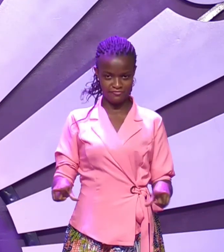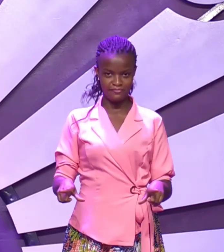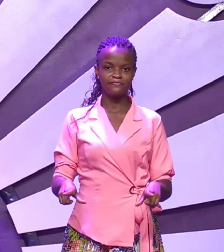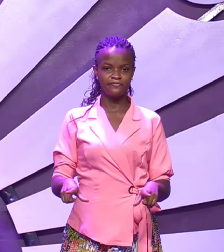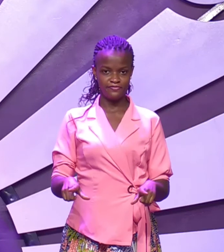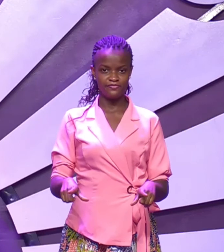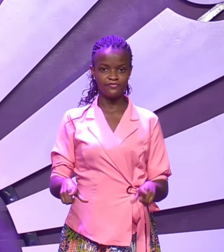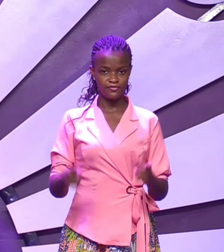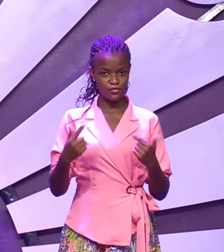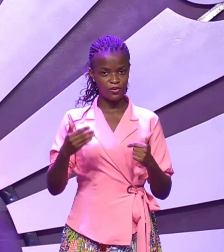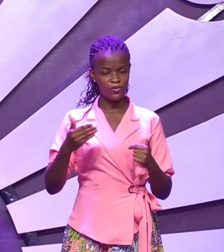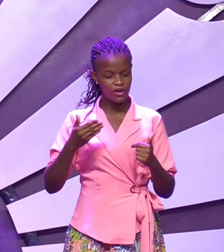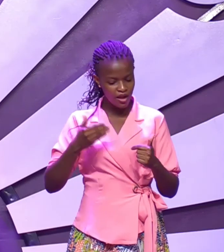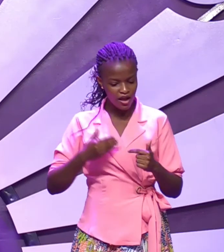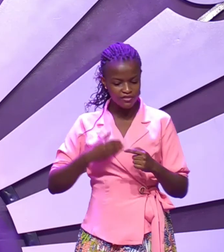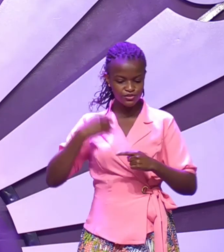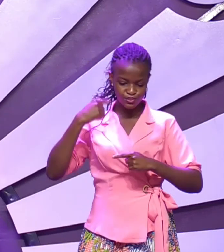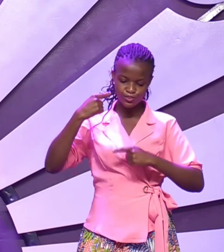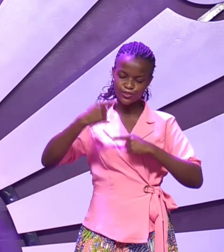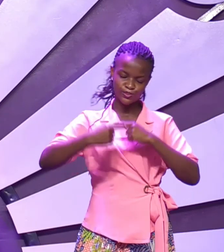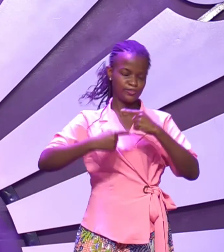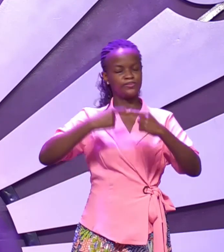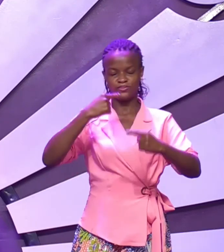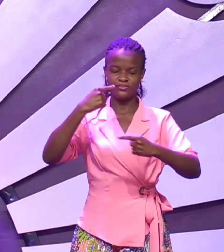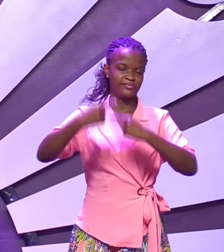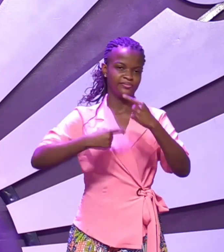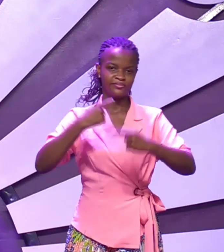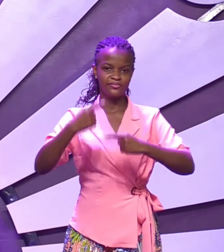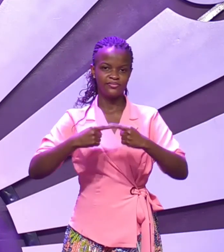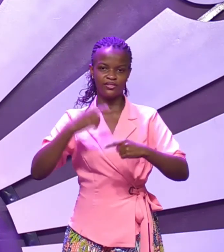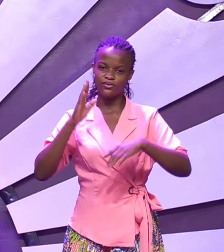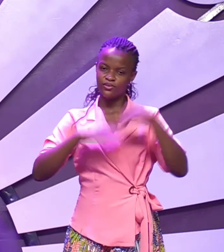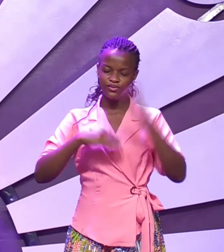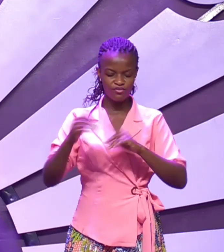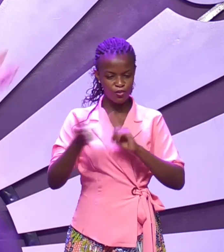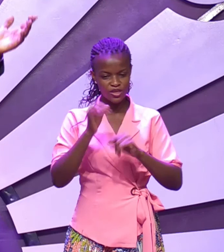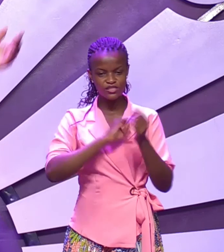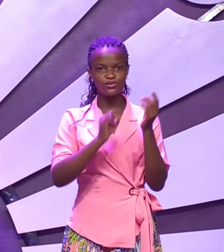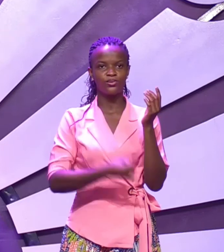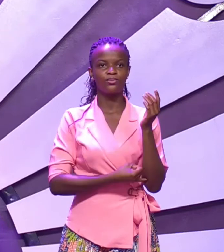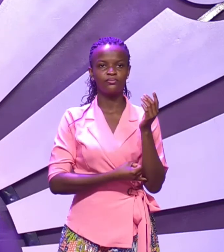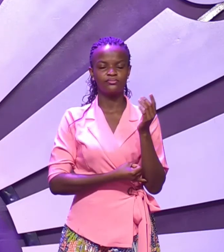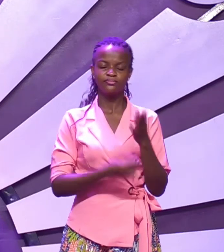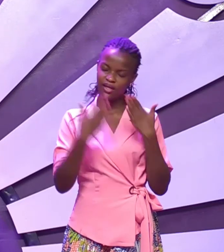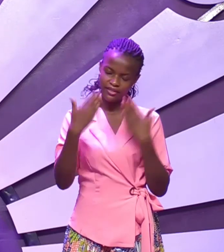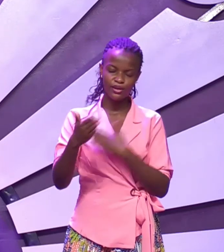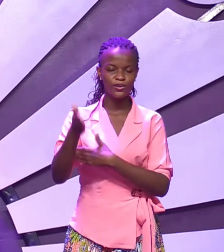land we have to move on we never got that job praise